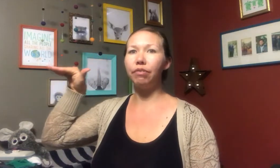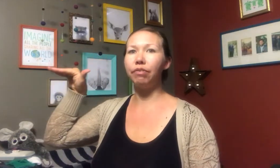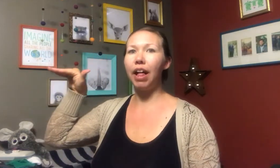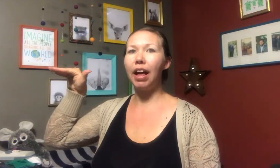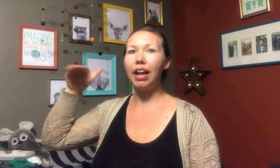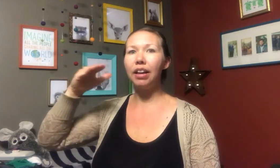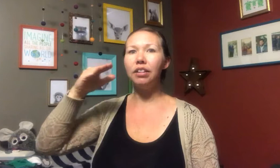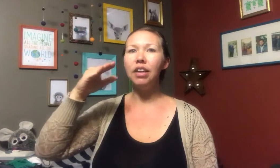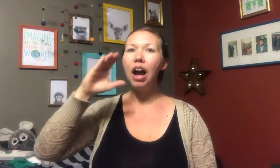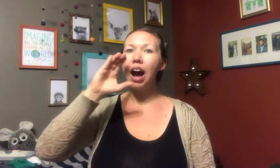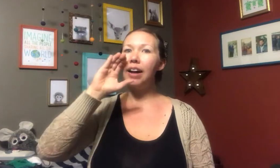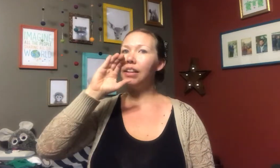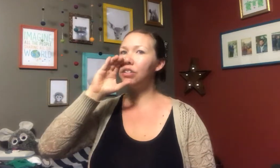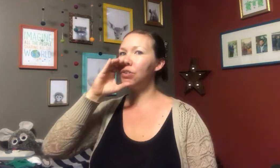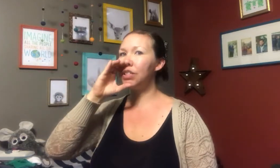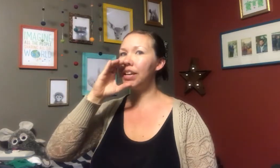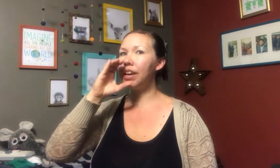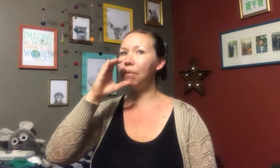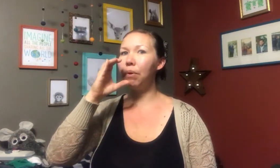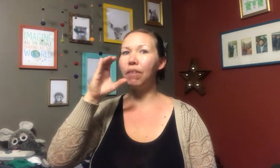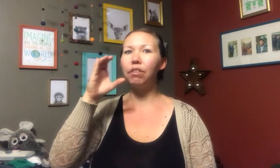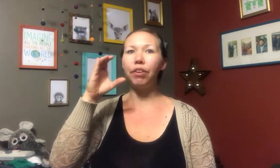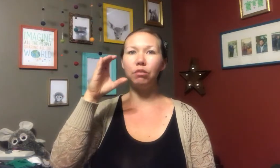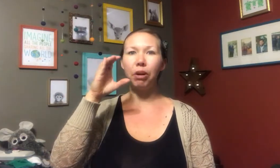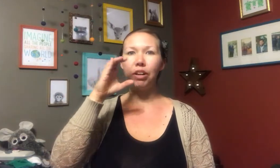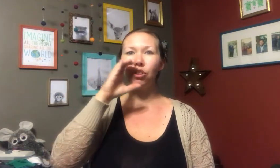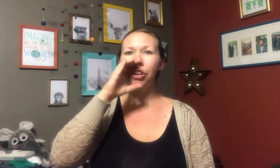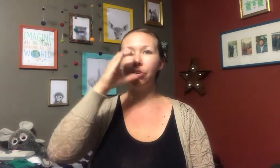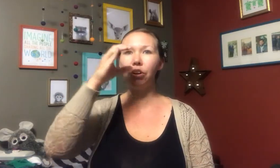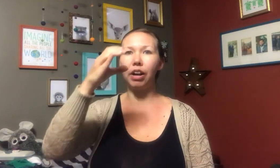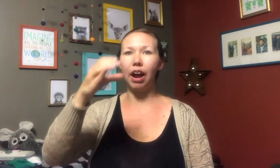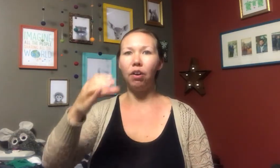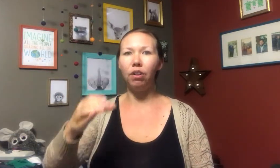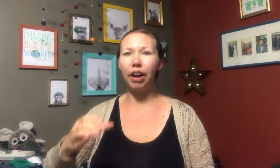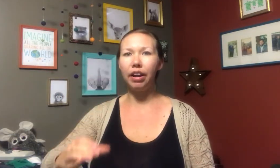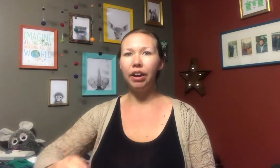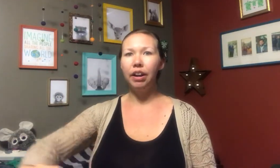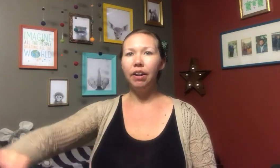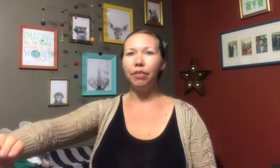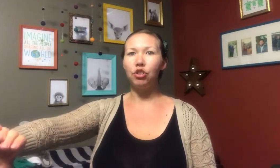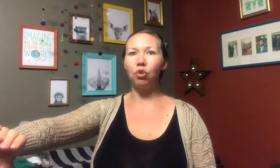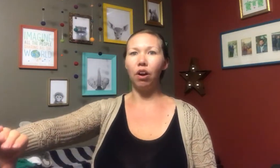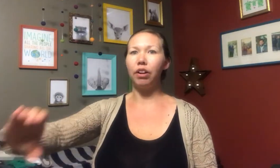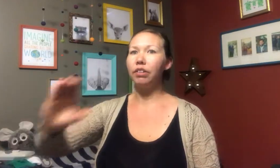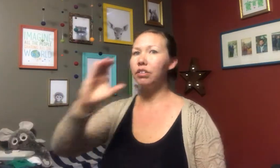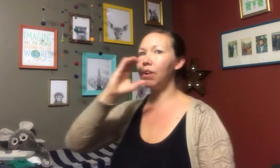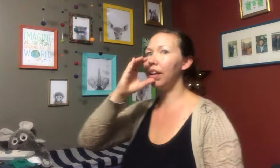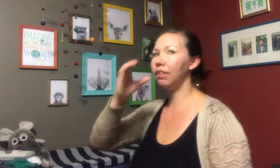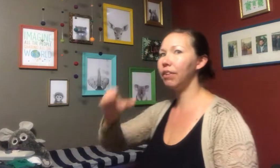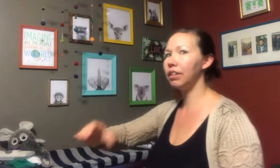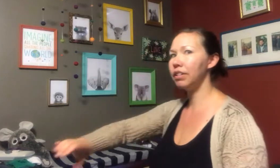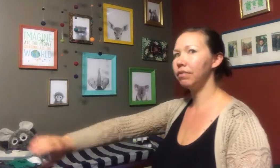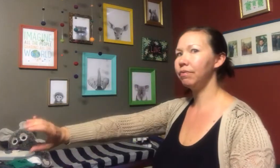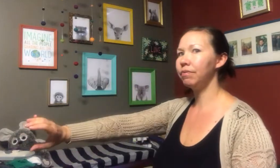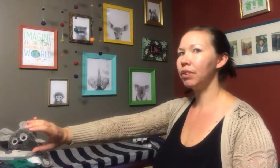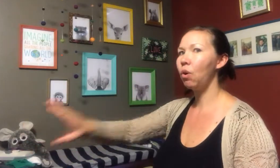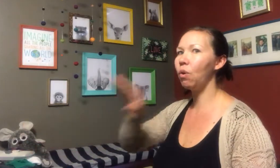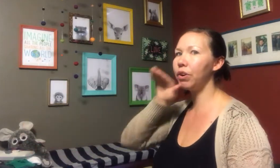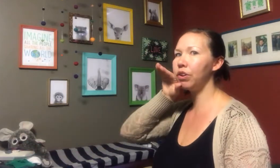of flat hand. I like to do a sea hand, but whatever feels more natural to you, you're going to outline the trunk. So elephant. Or you can